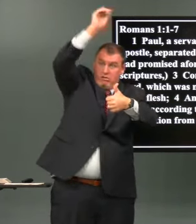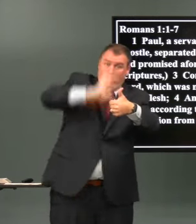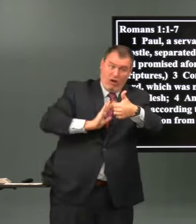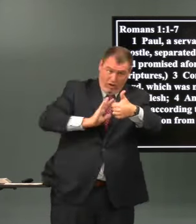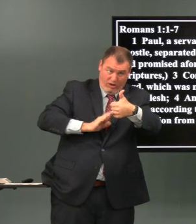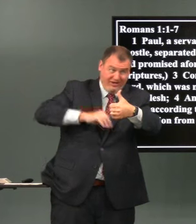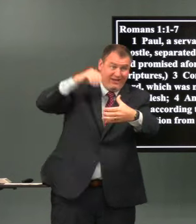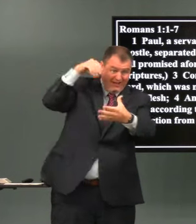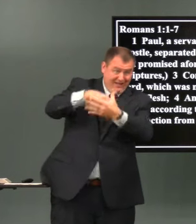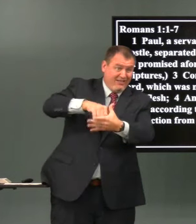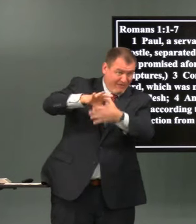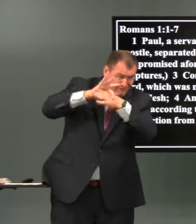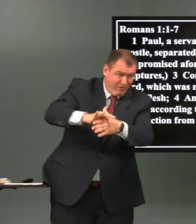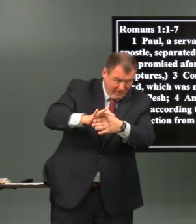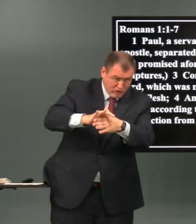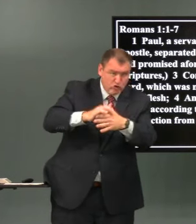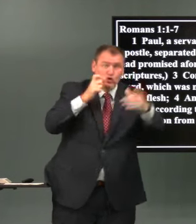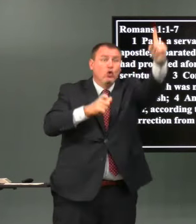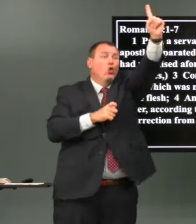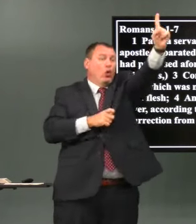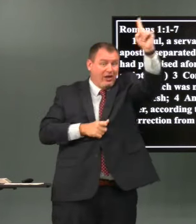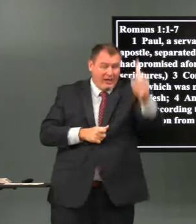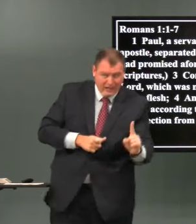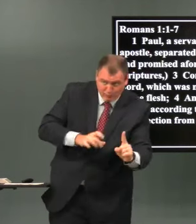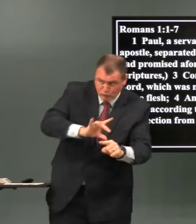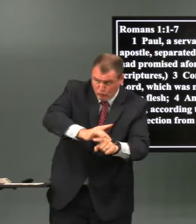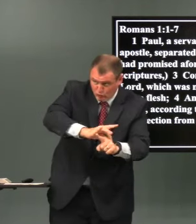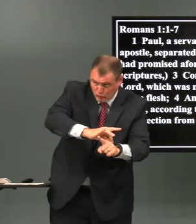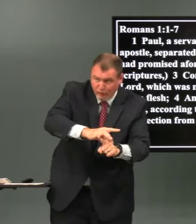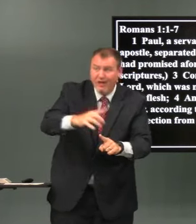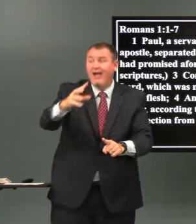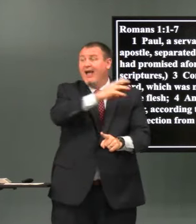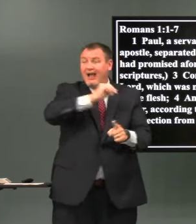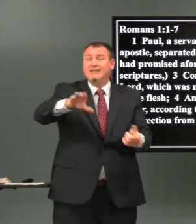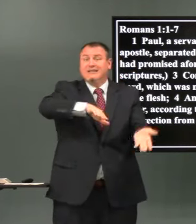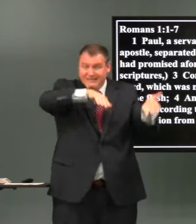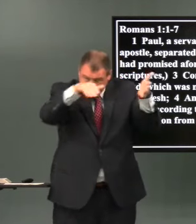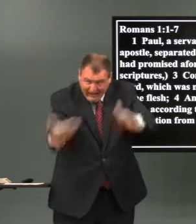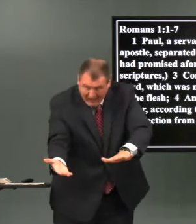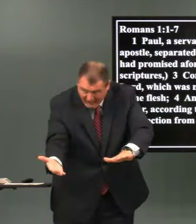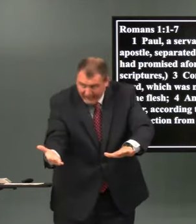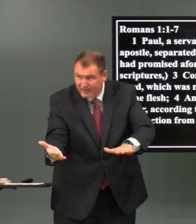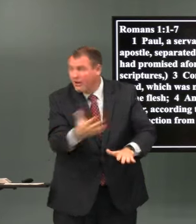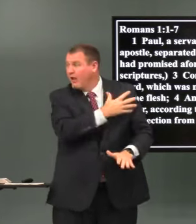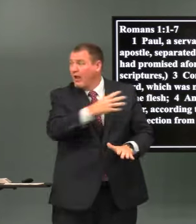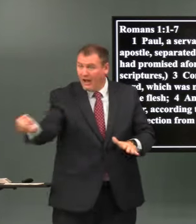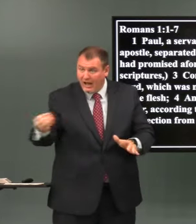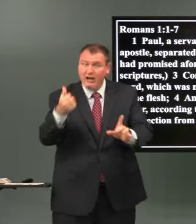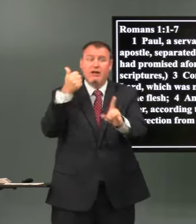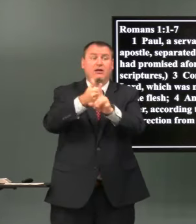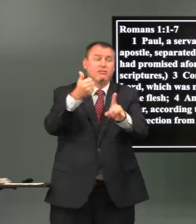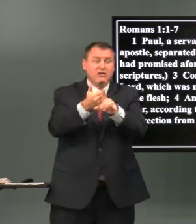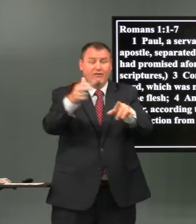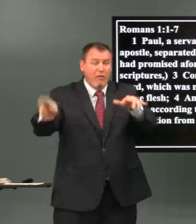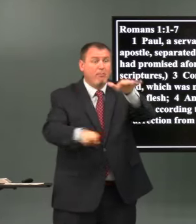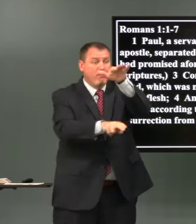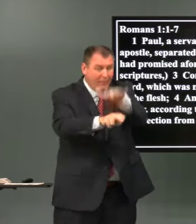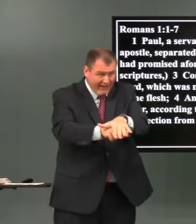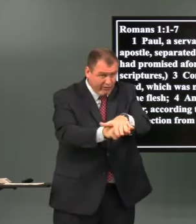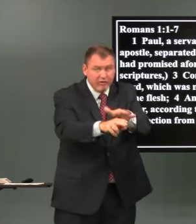god in the flesh he came to earth he died he